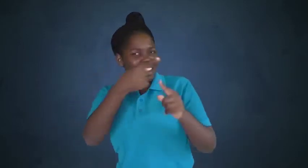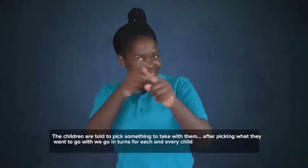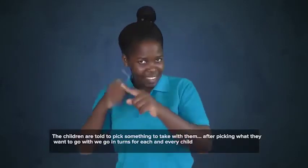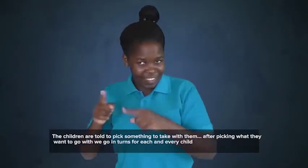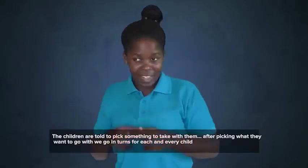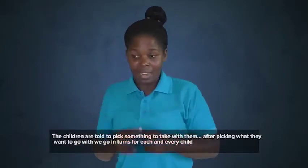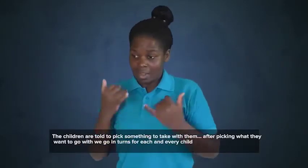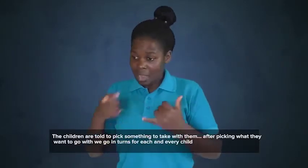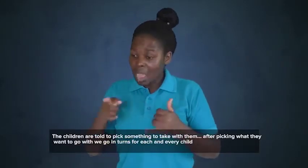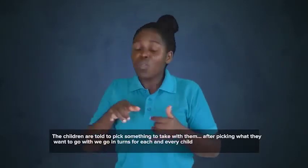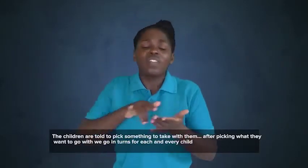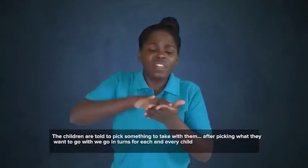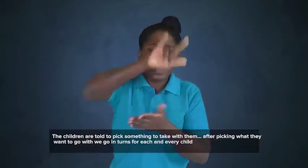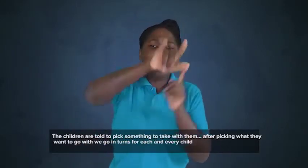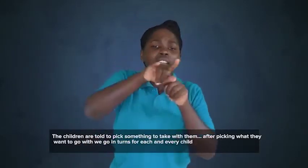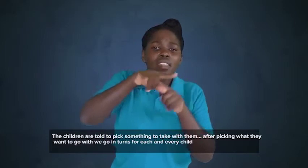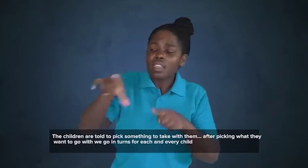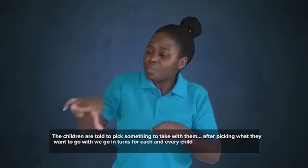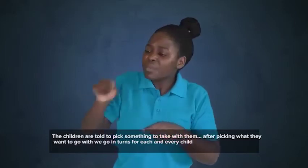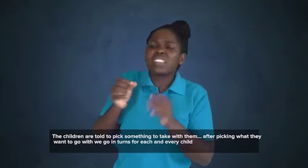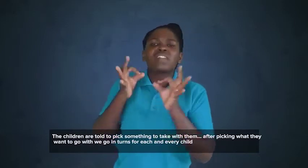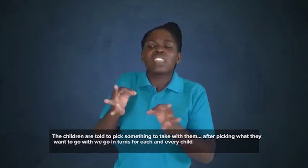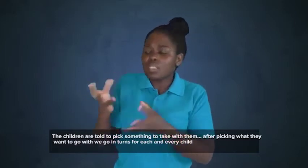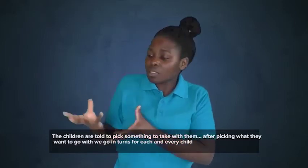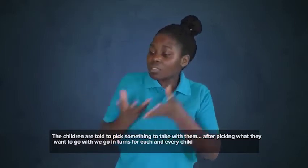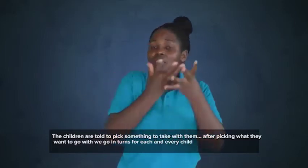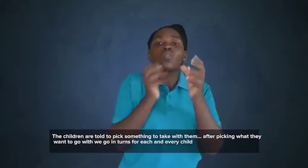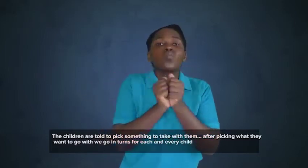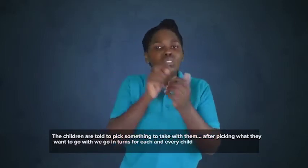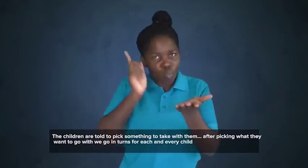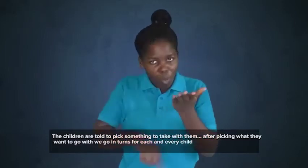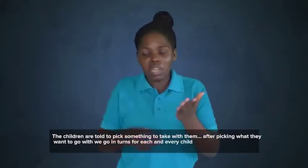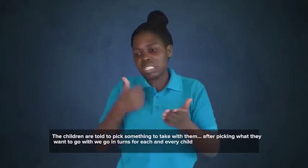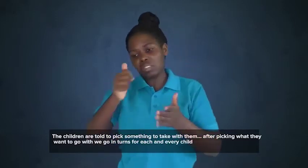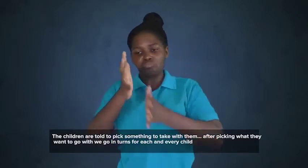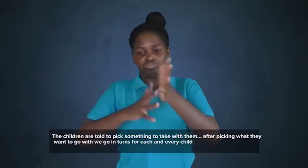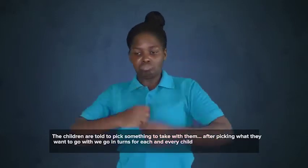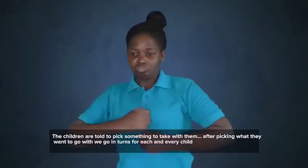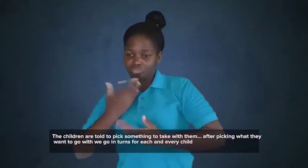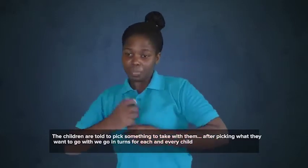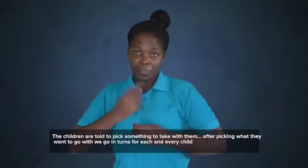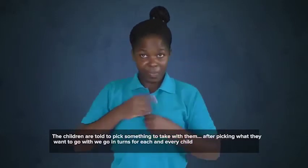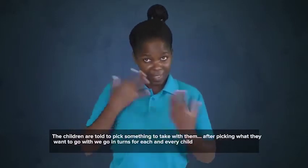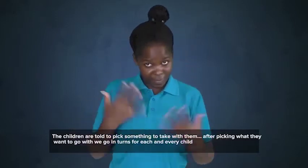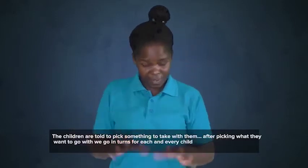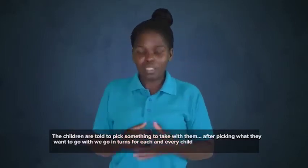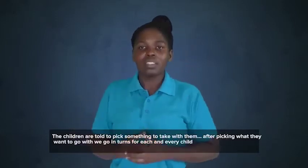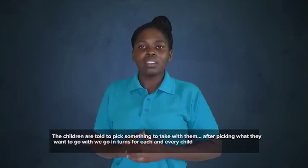And then the children are told to pick something to go with. So after picking what they have to go with, we go in